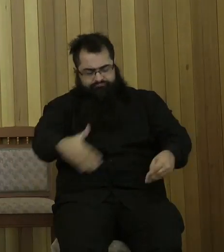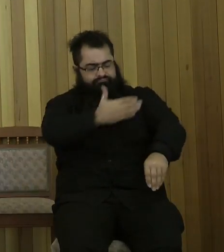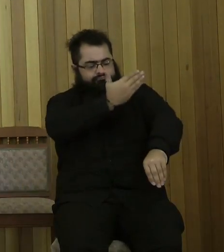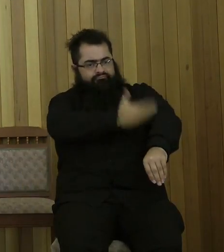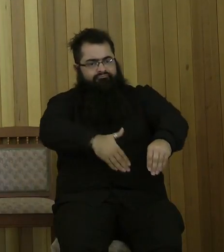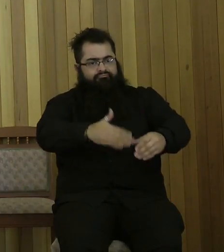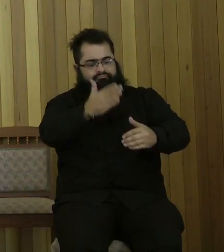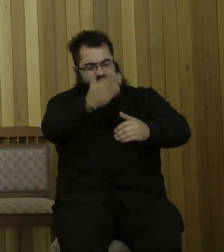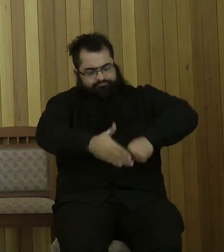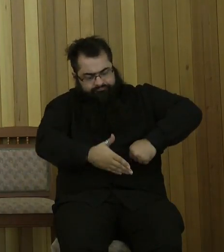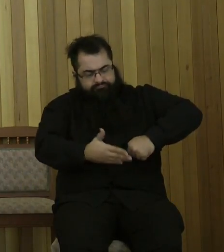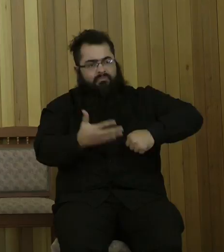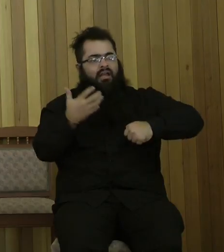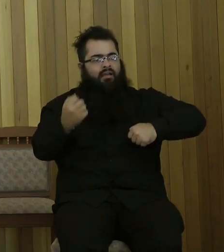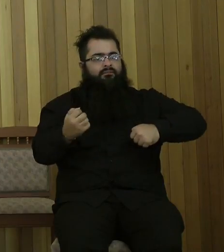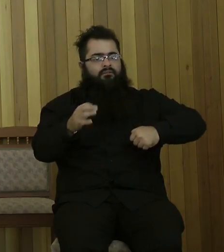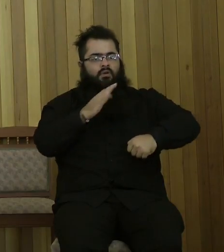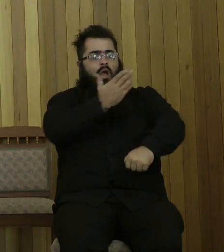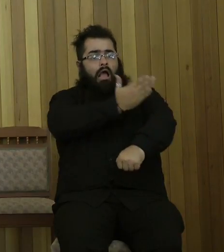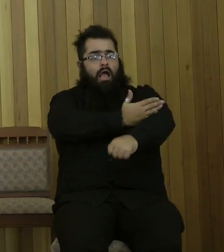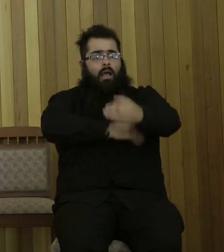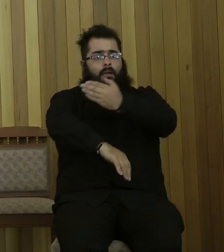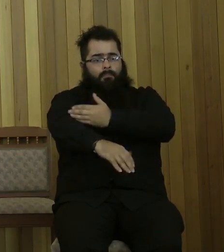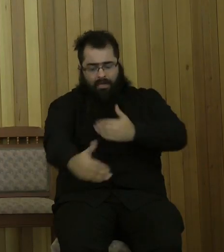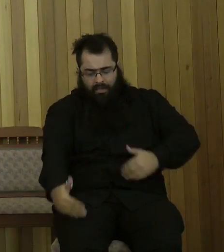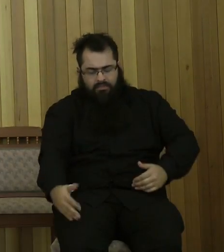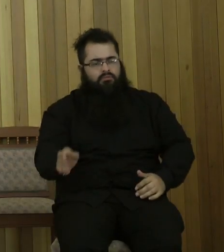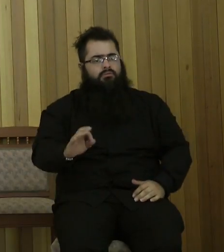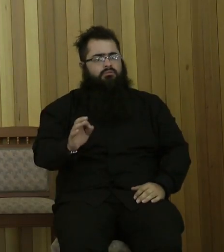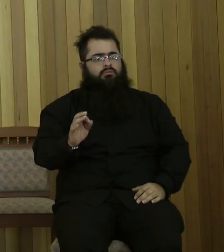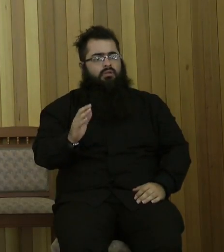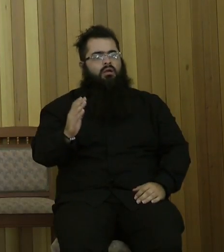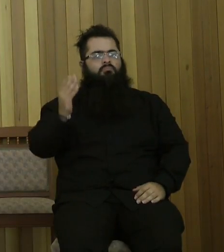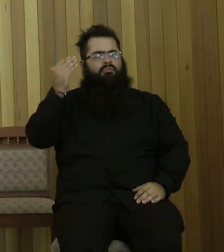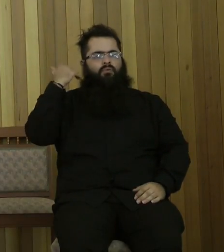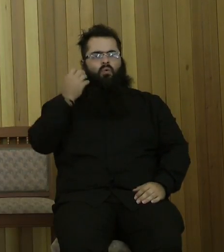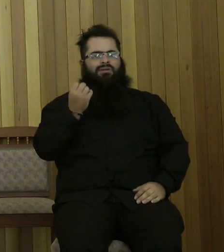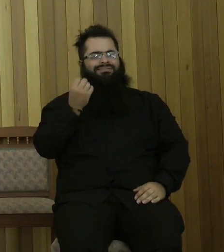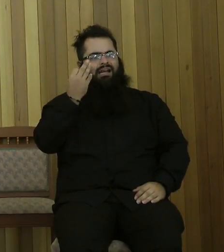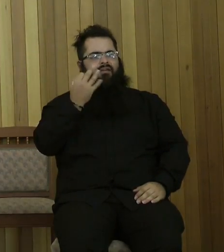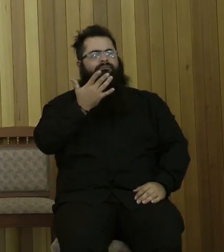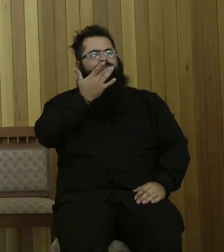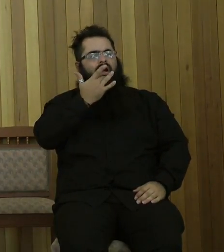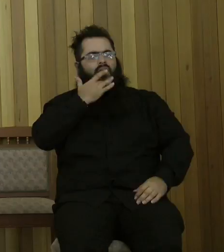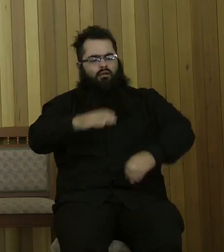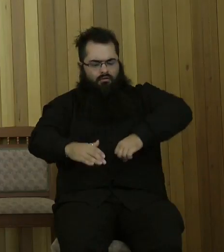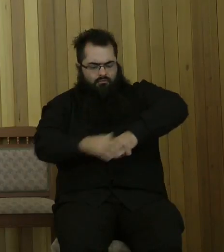instead of arms and legs, back in those days, they didn't have prosthesis, hands or feet,